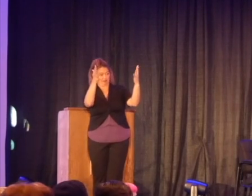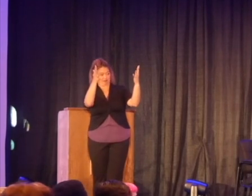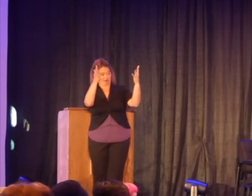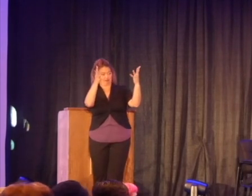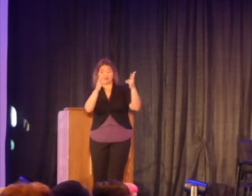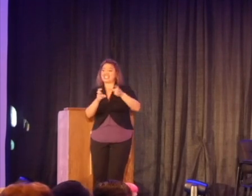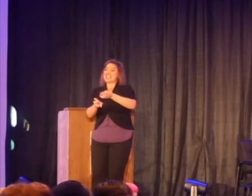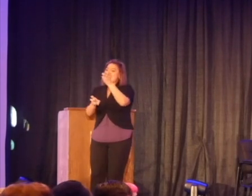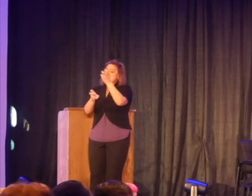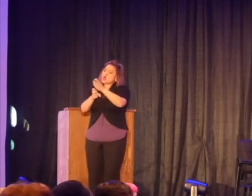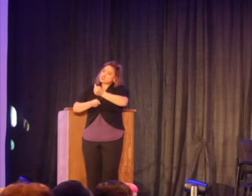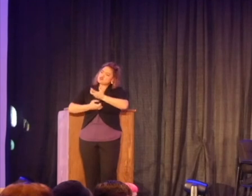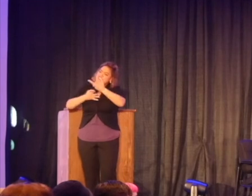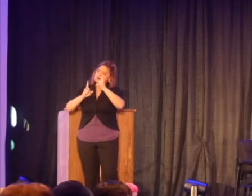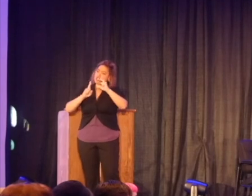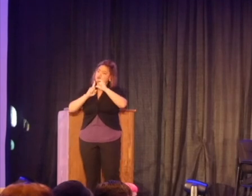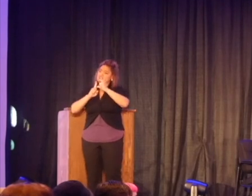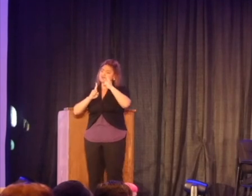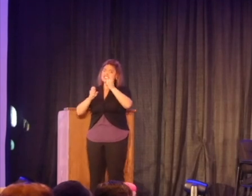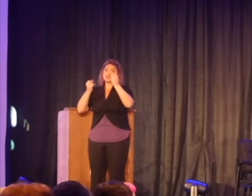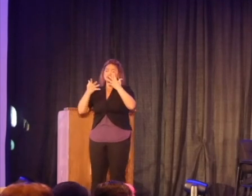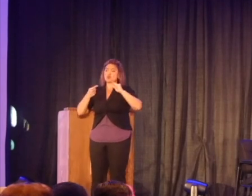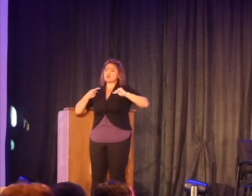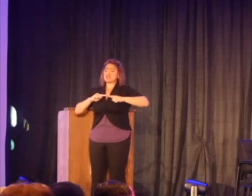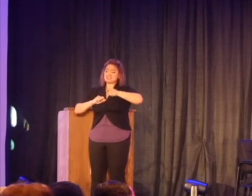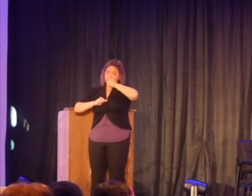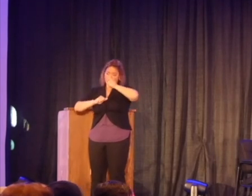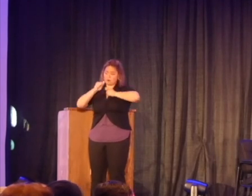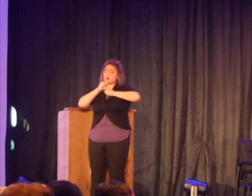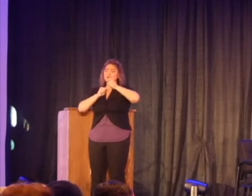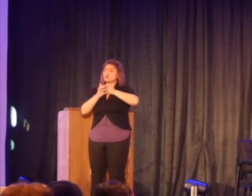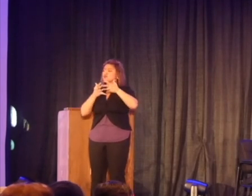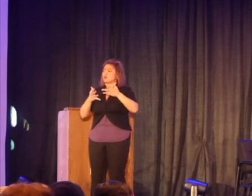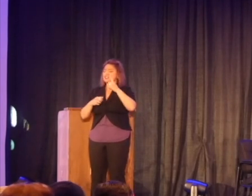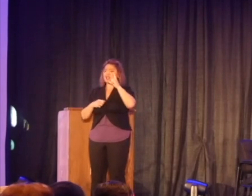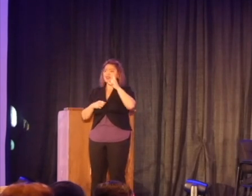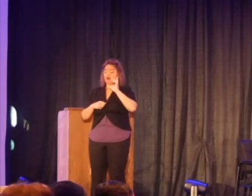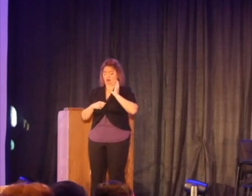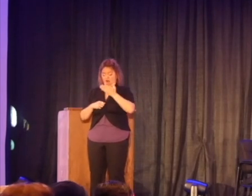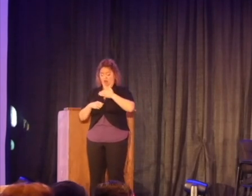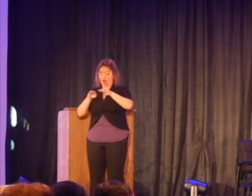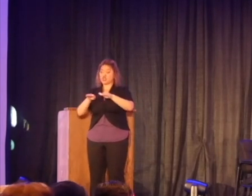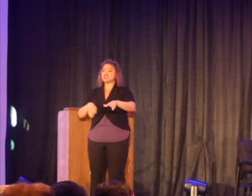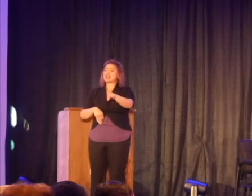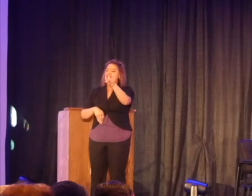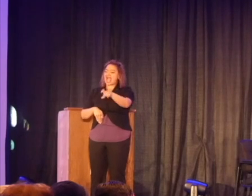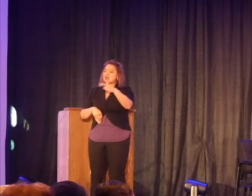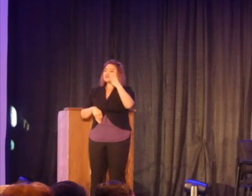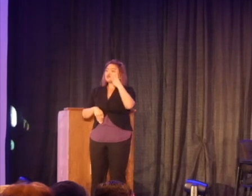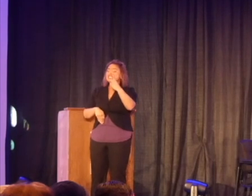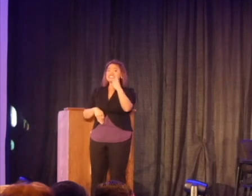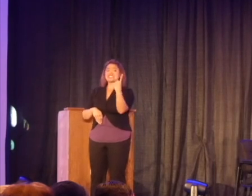It's hard to put in words because there's so much hurt. It's so much hurt. And I thought, our children have to see